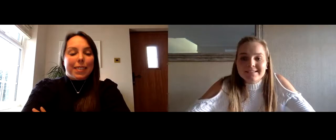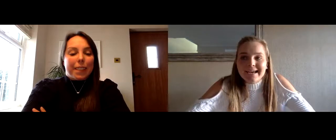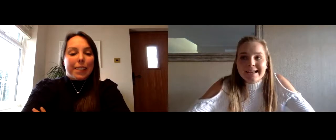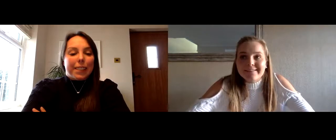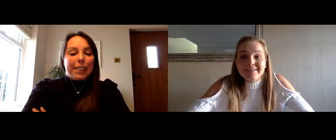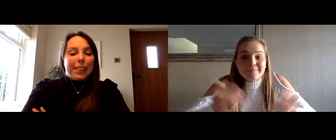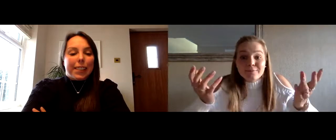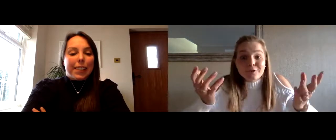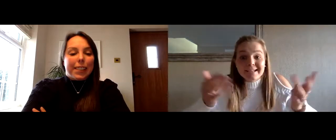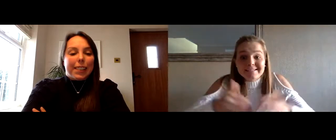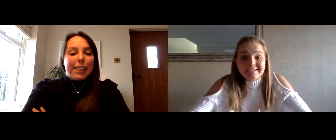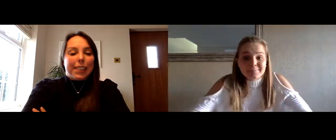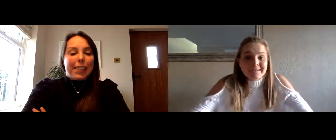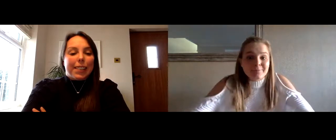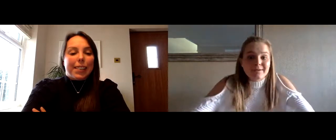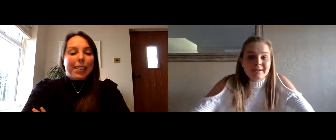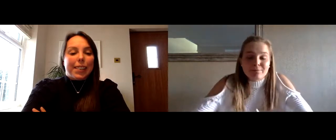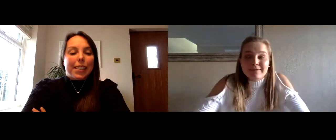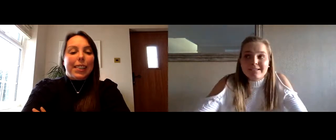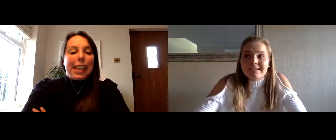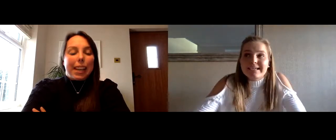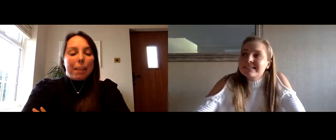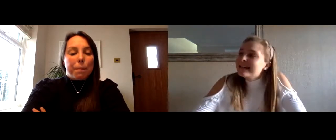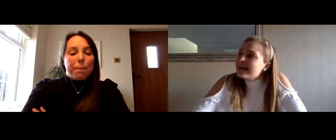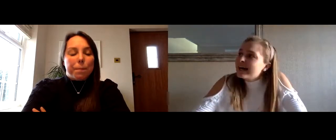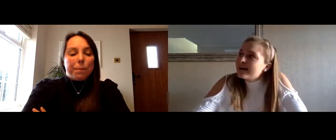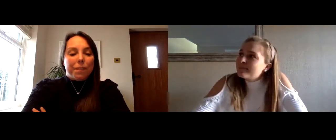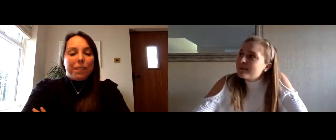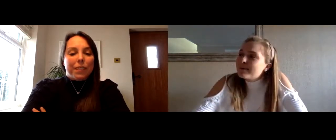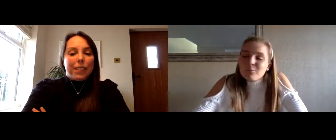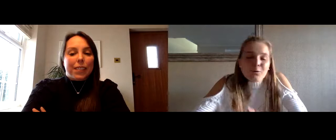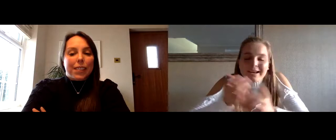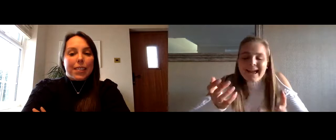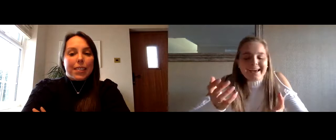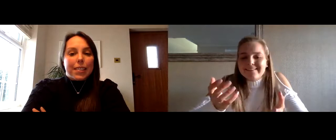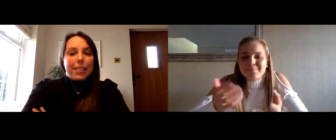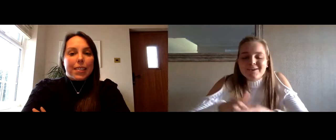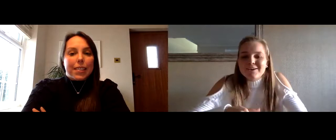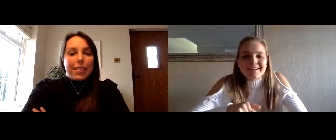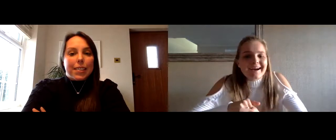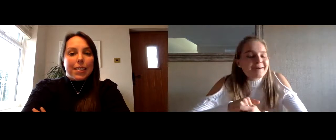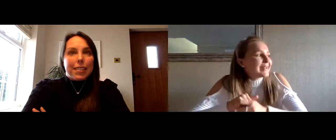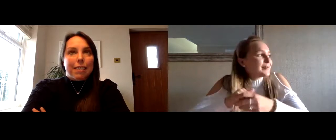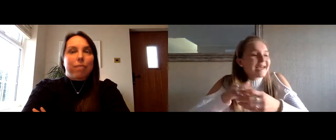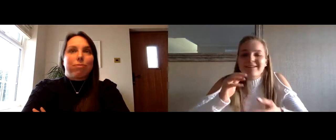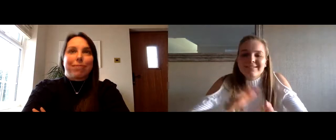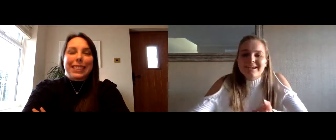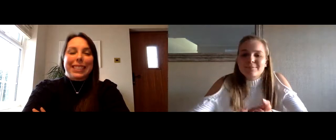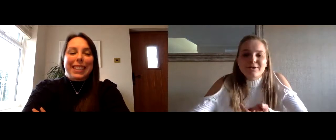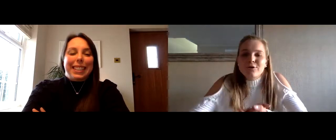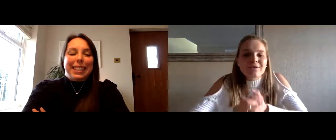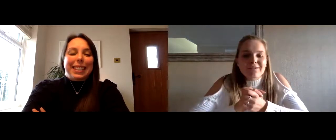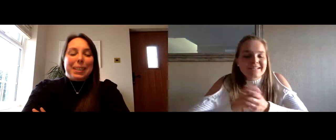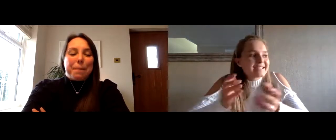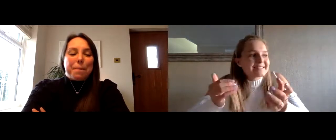gymnastics and the new center that's been opened previously um but what next because i mean we haven't even